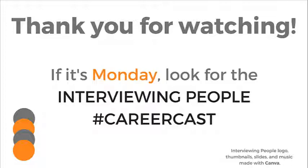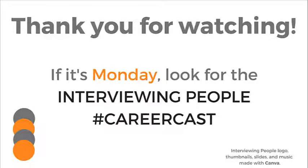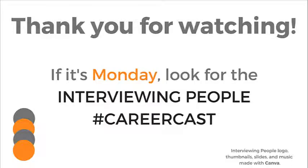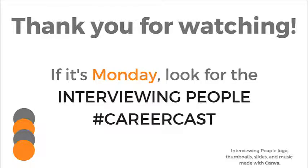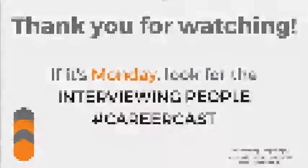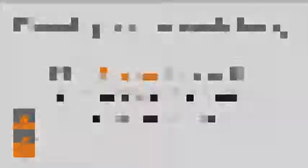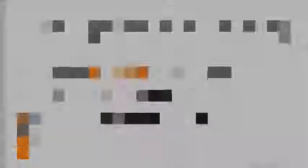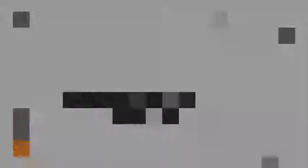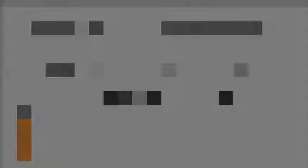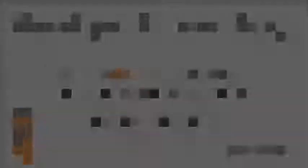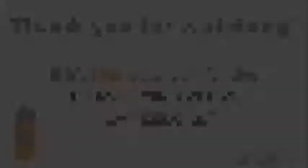I'll next time.